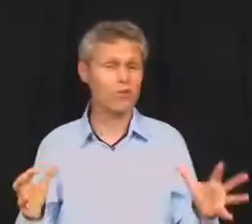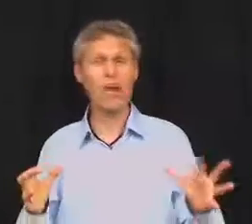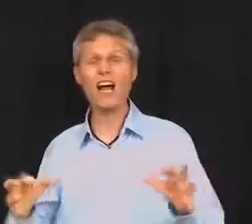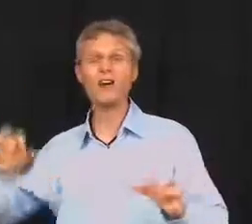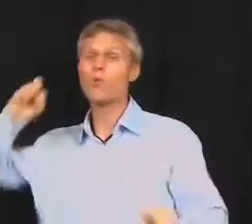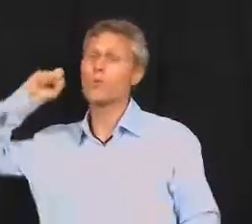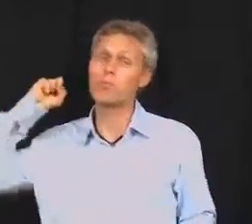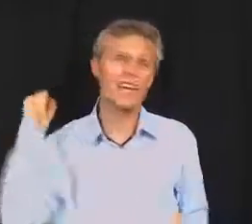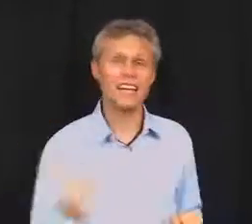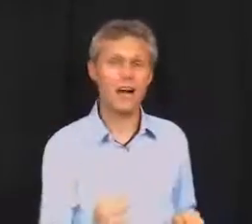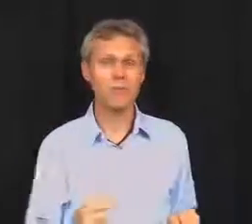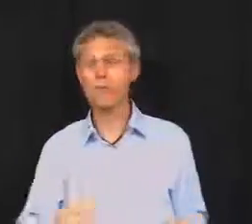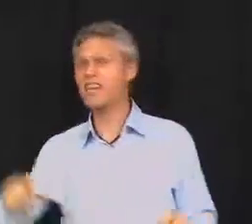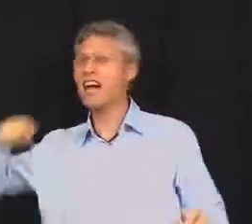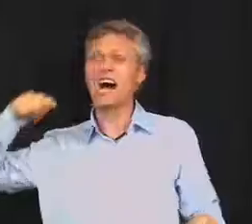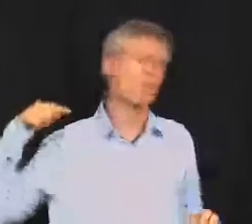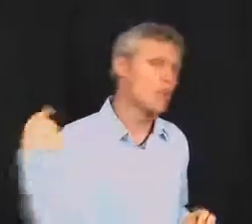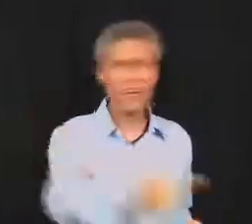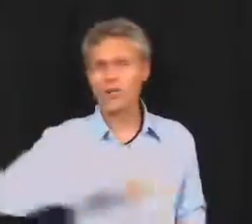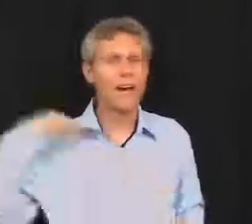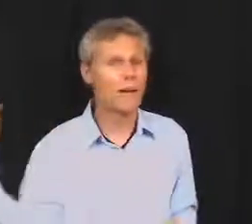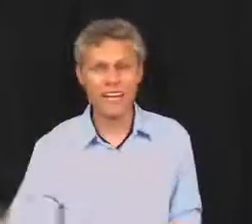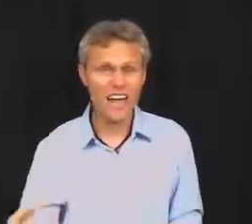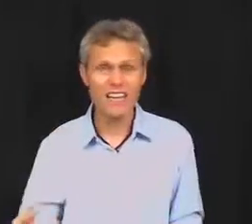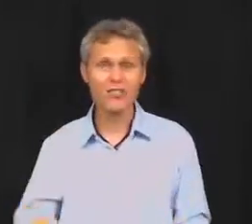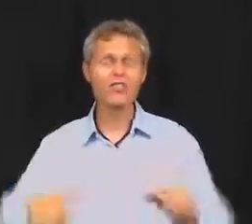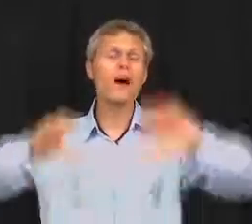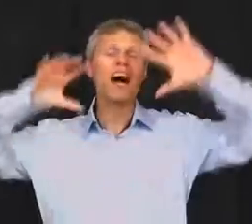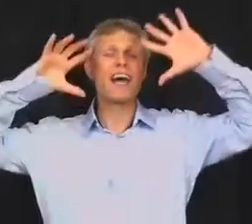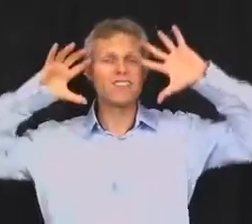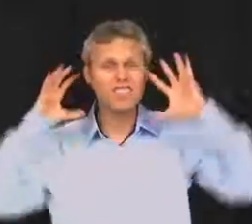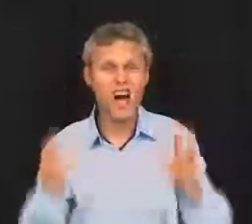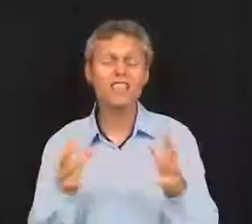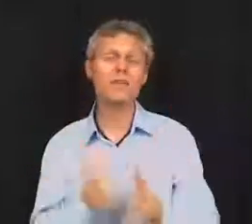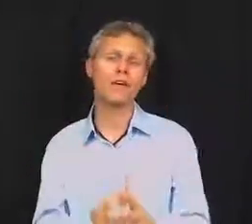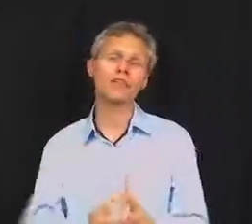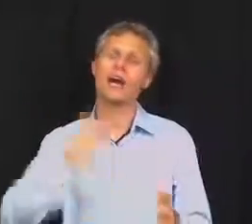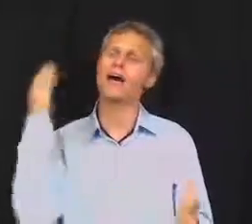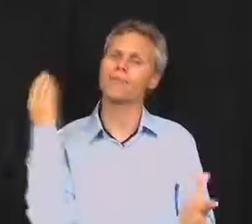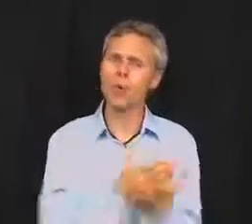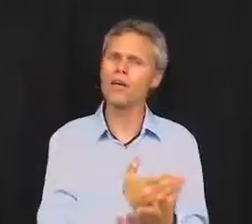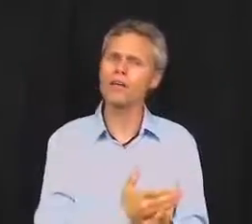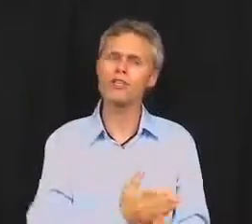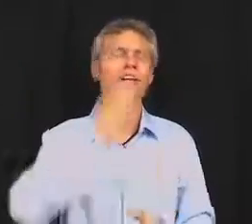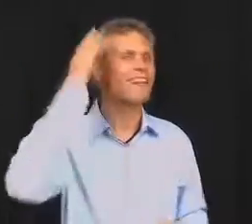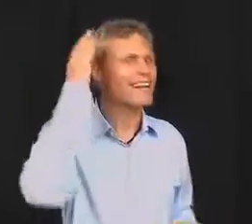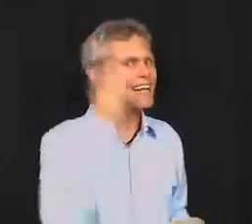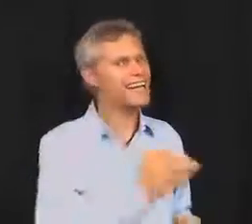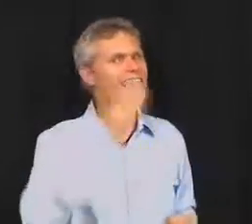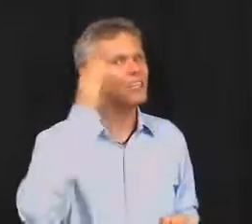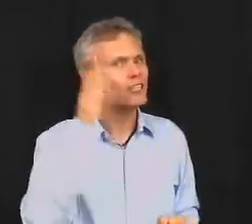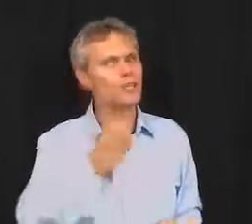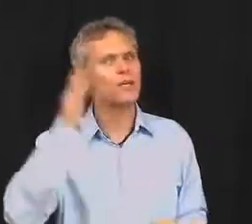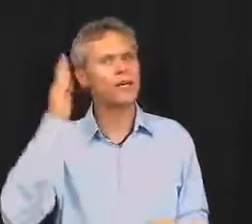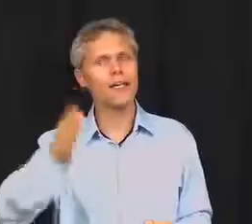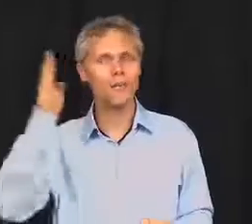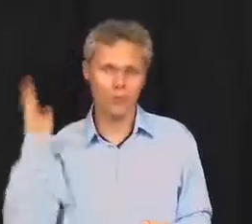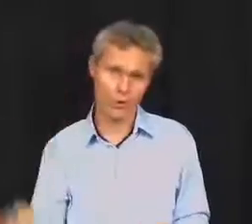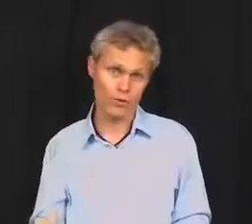around. We're playing loud music. I'm running around my classroom. I have tons of energy. I have more energy than any student in the room.